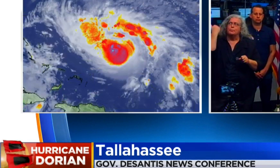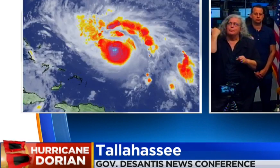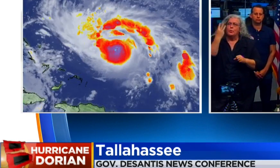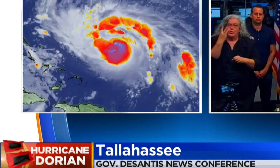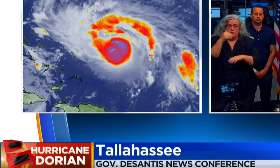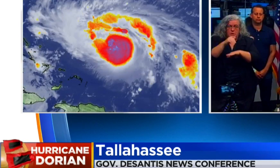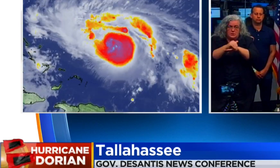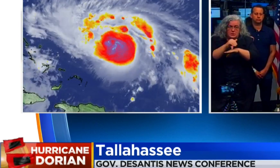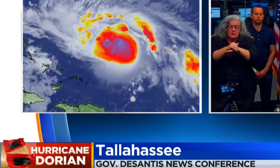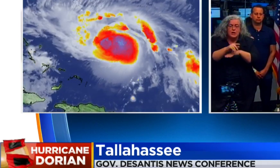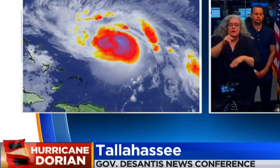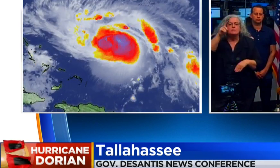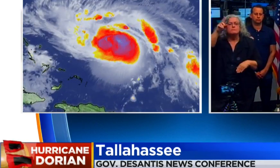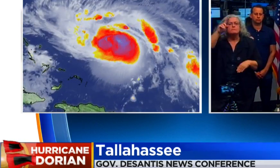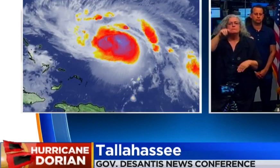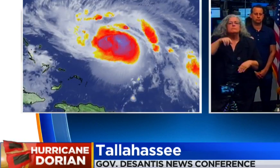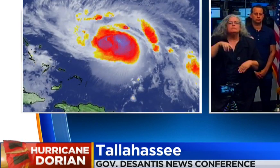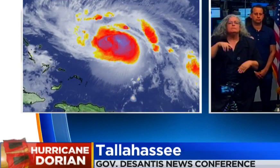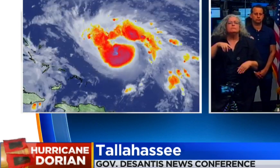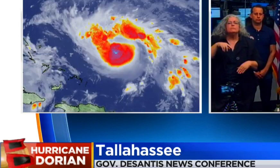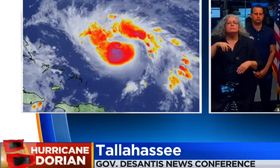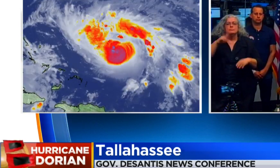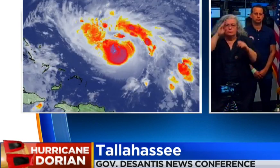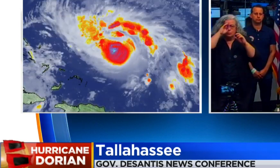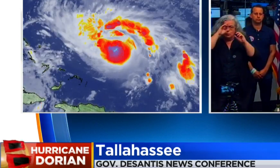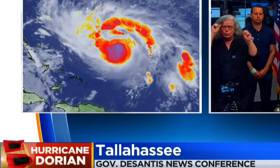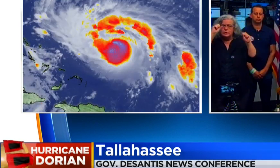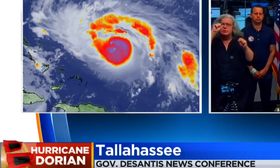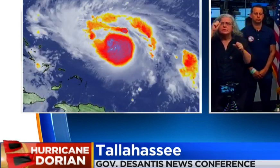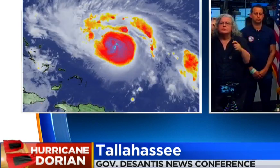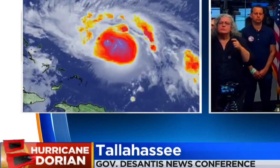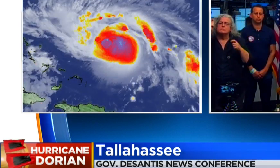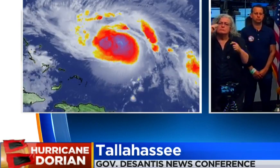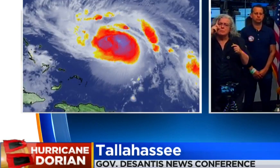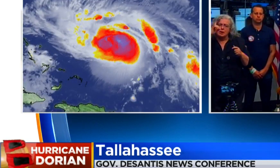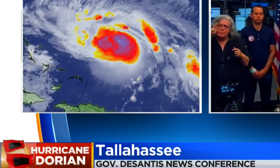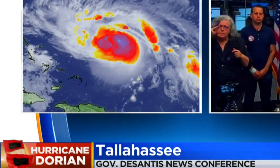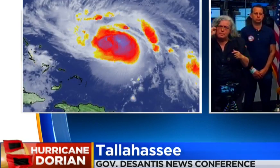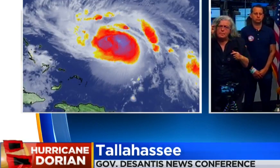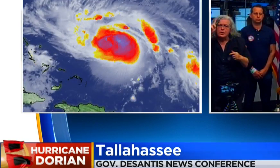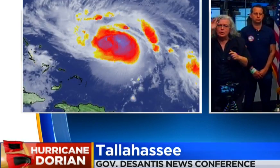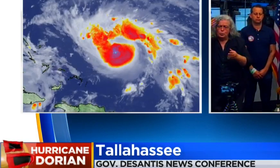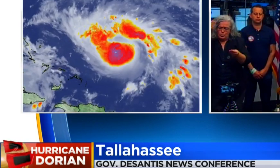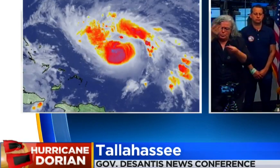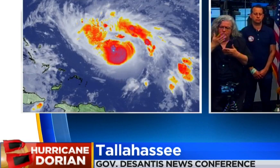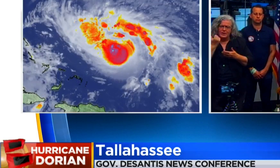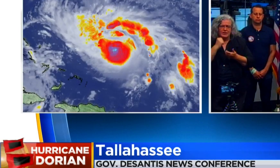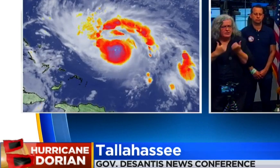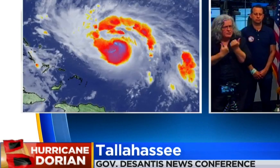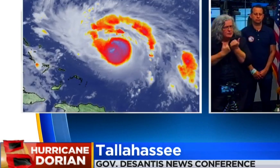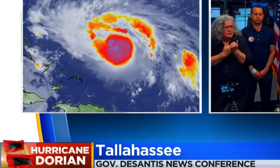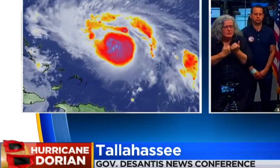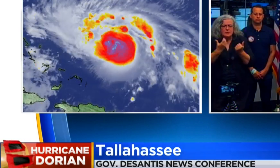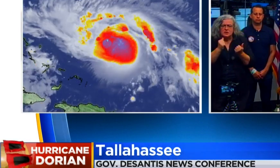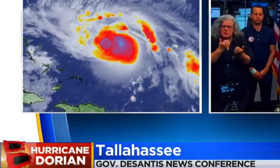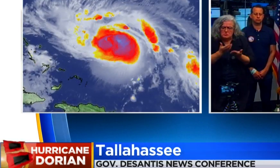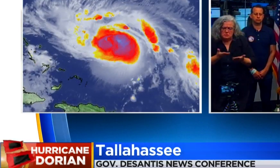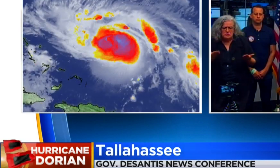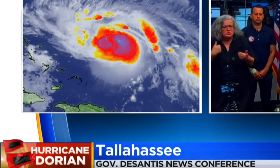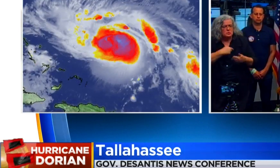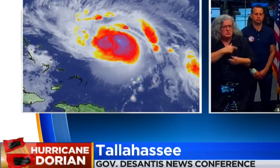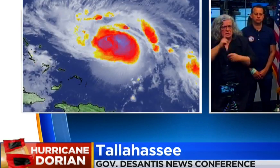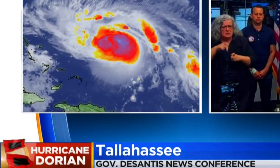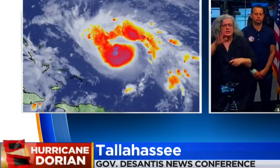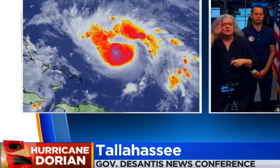and the administration has been great, and they've assured us they're going to provide all the resources we need. The president